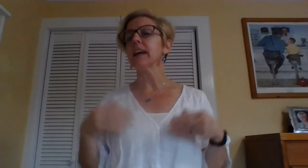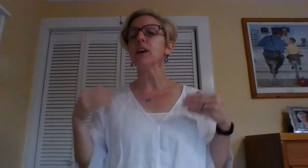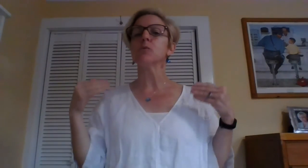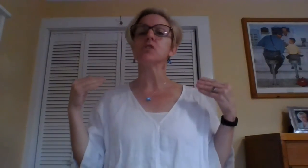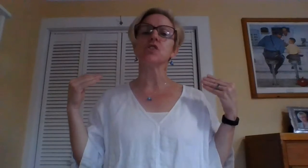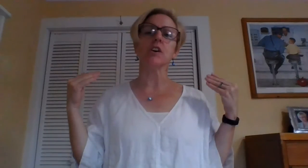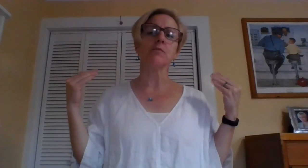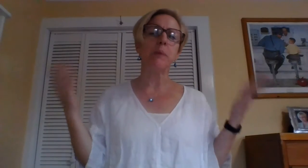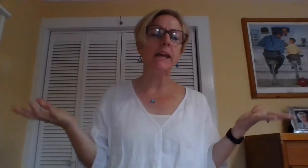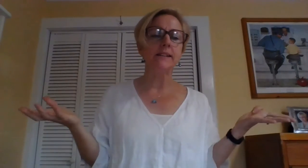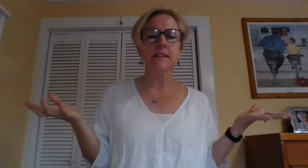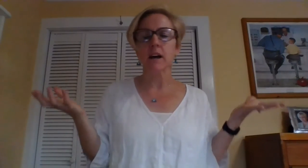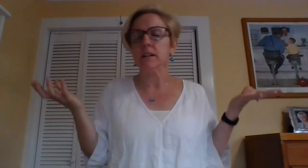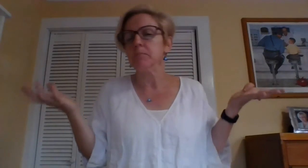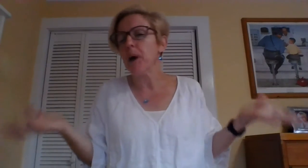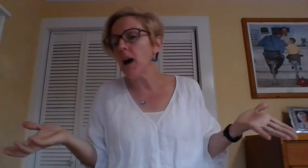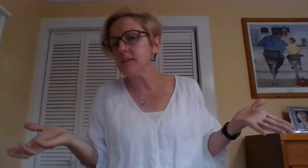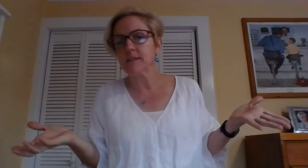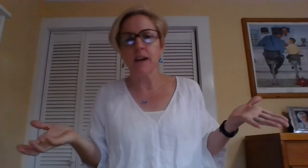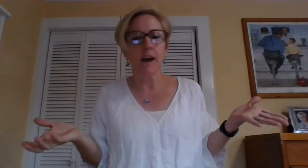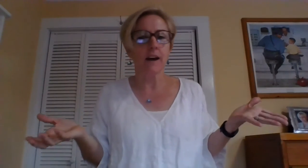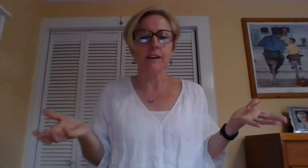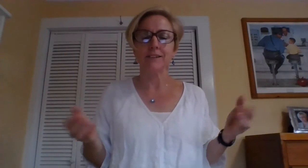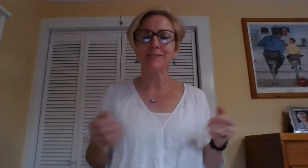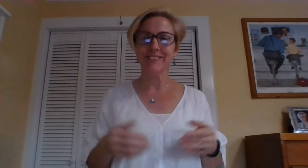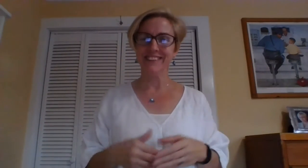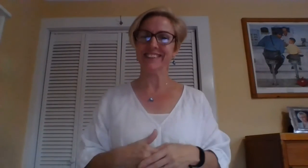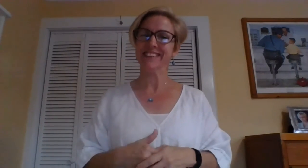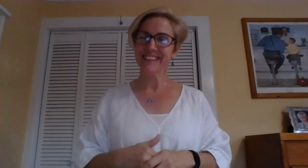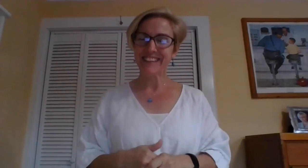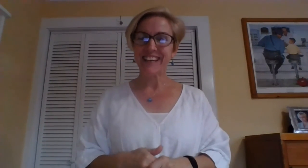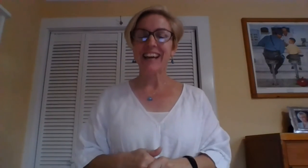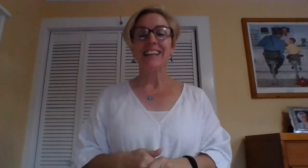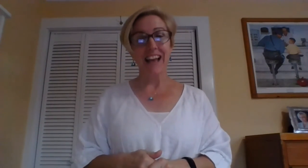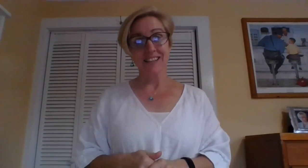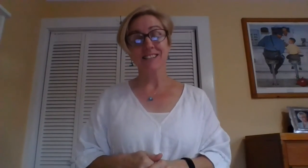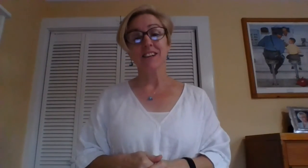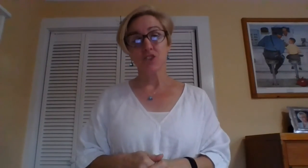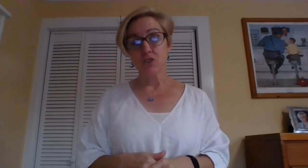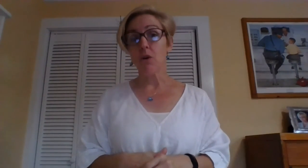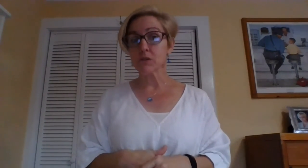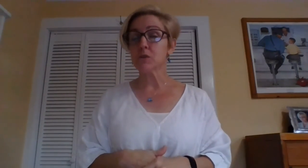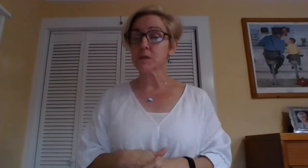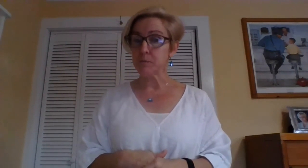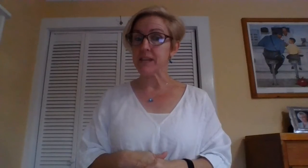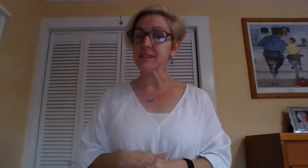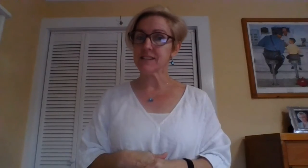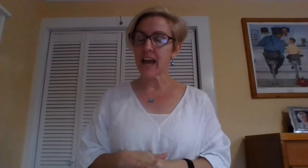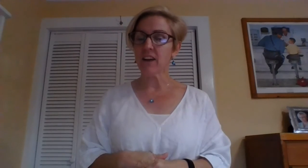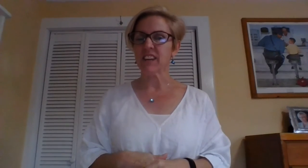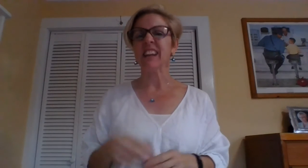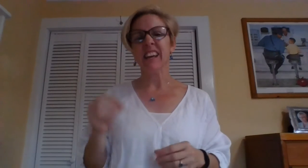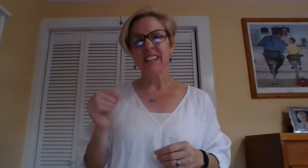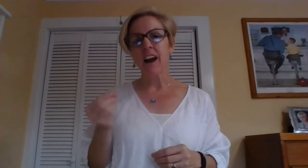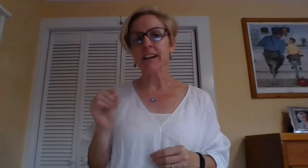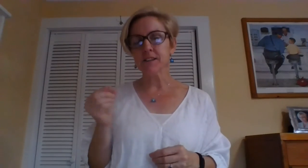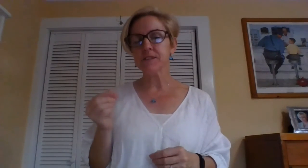the language of pizza and pasta. Yes, she also speaks Italian, kind of